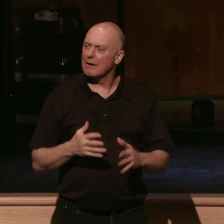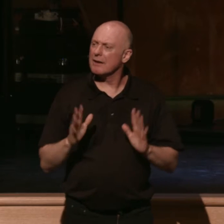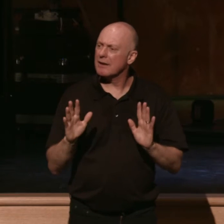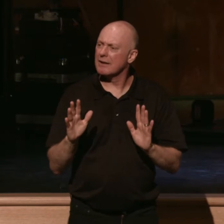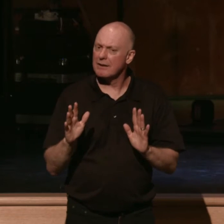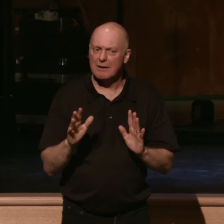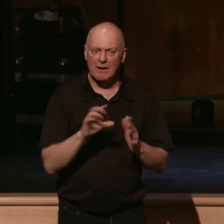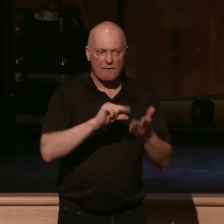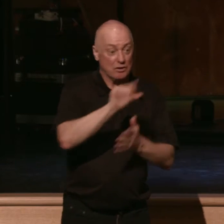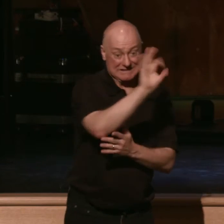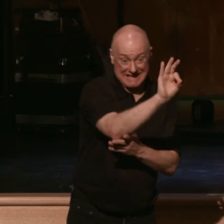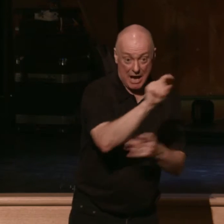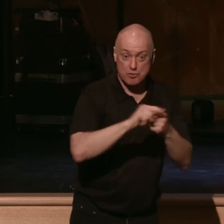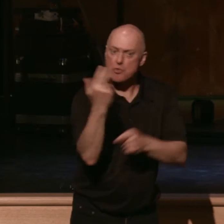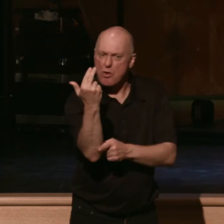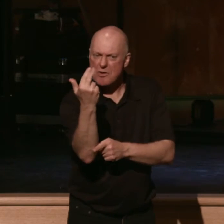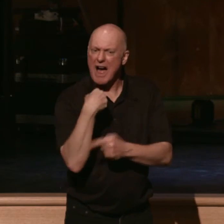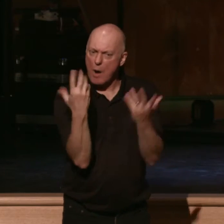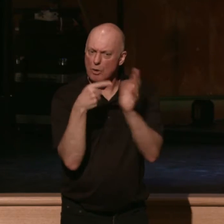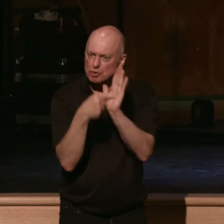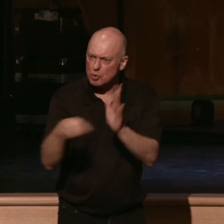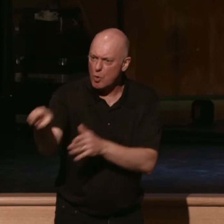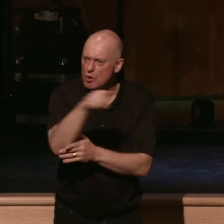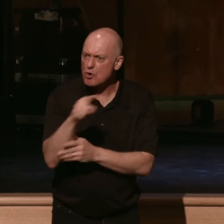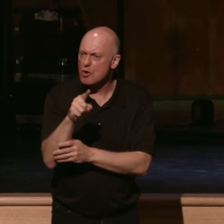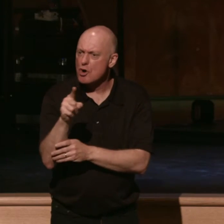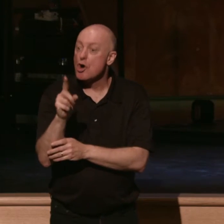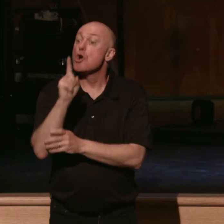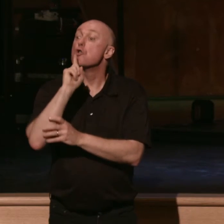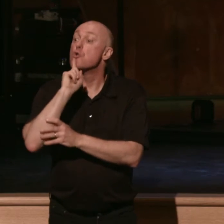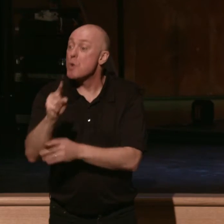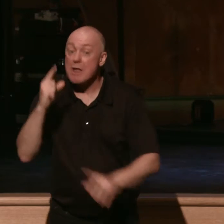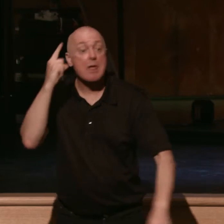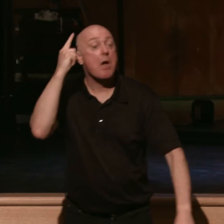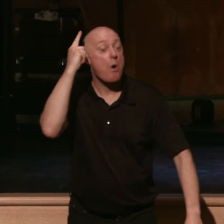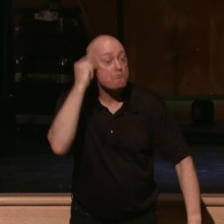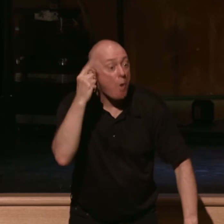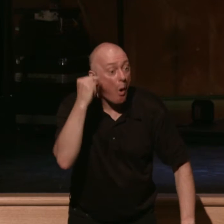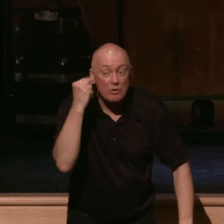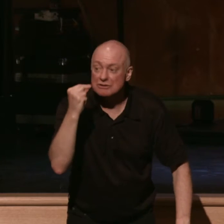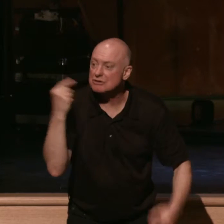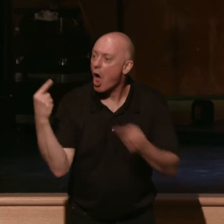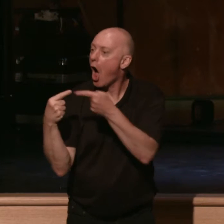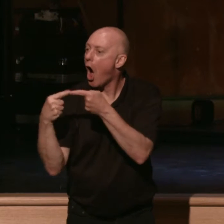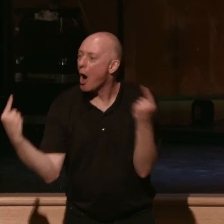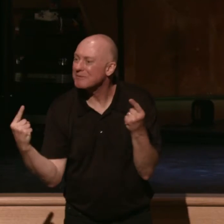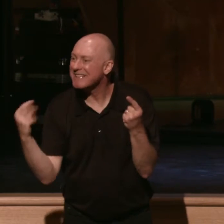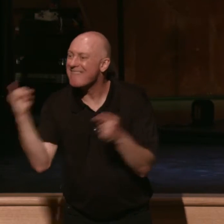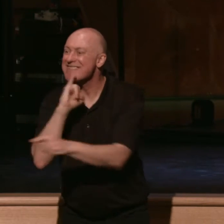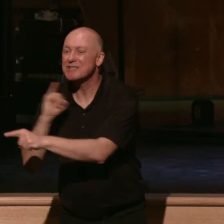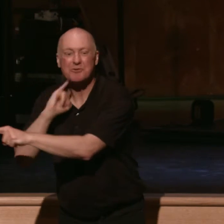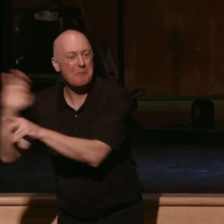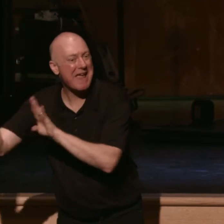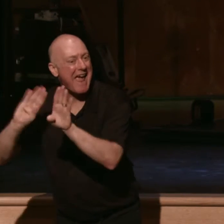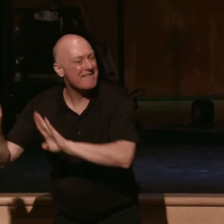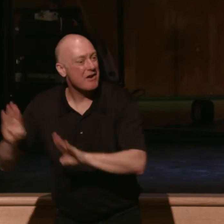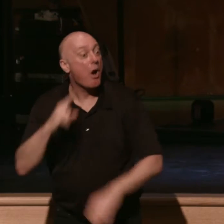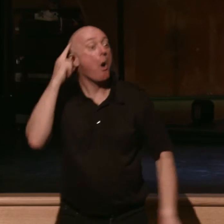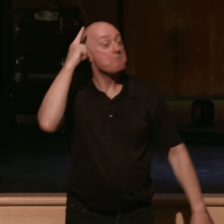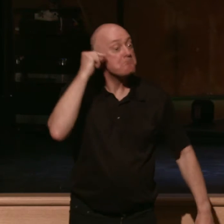-13 and what I wanna show you is that it really Moses acts as the opposite to how the Israelites are behaving. Moses behaves in the way that we